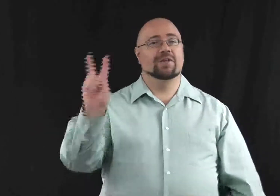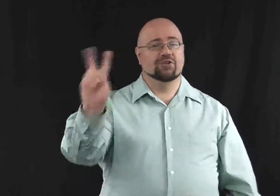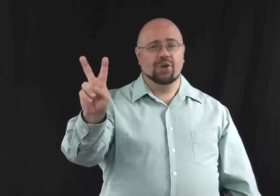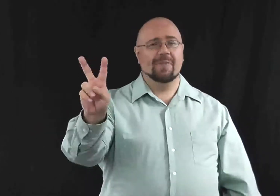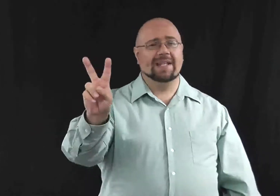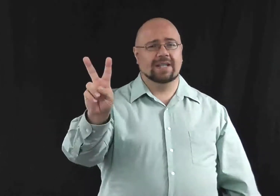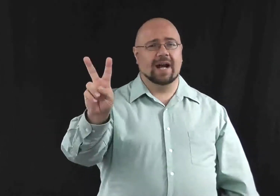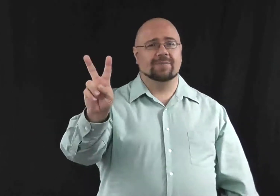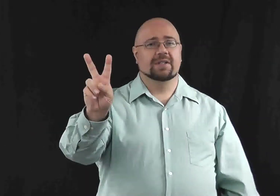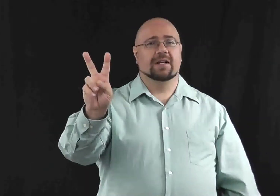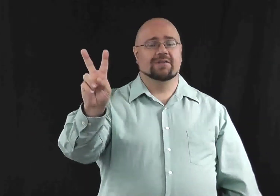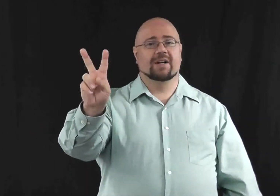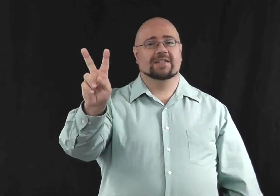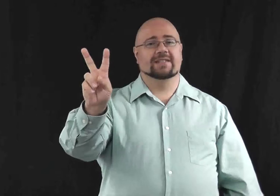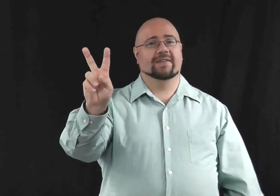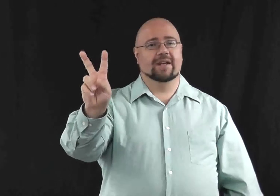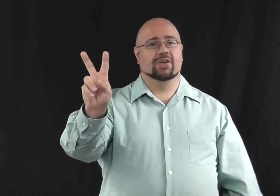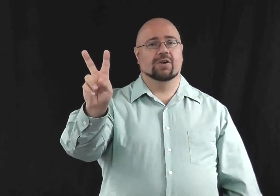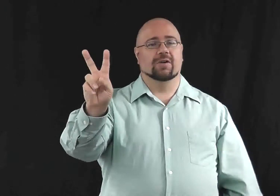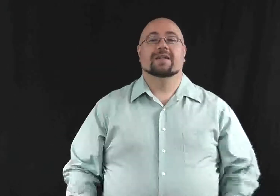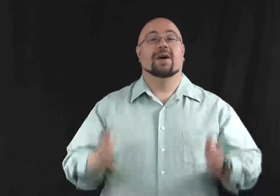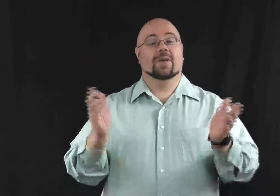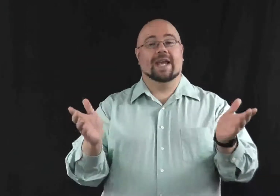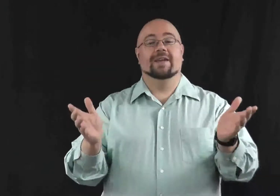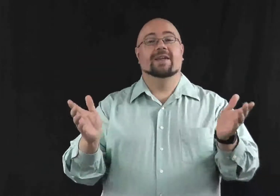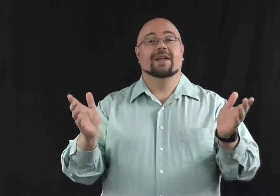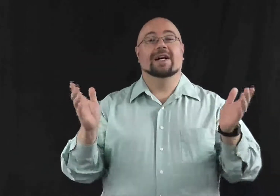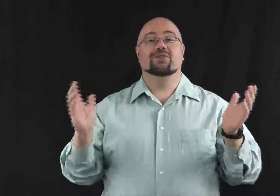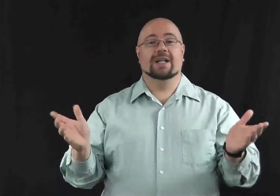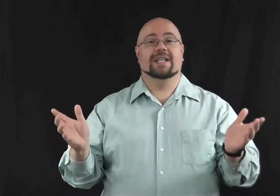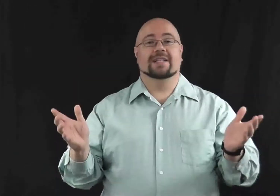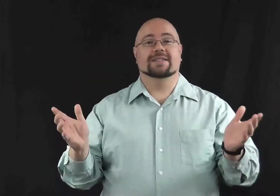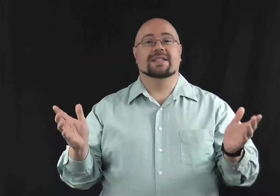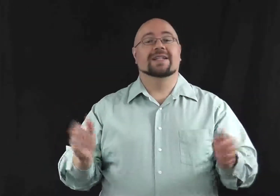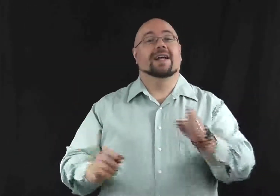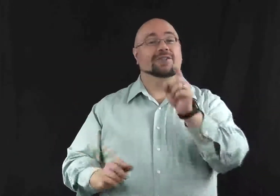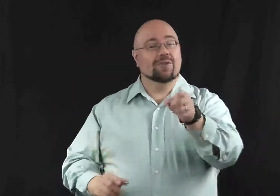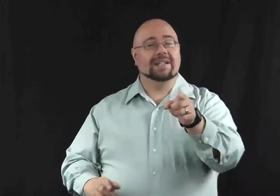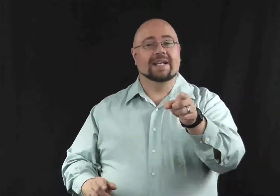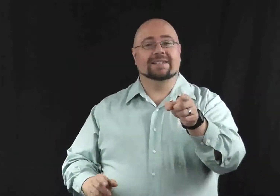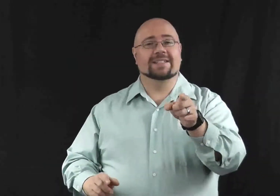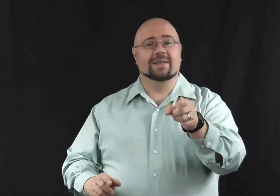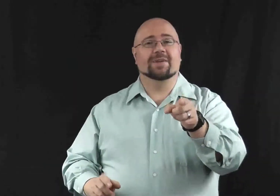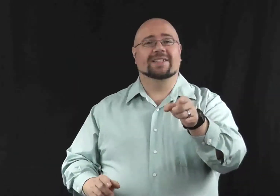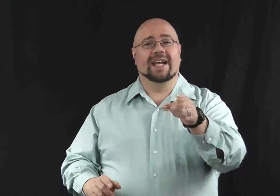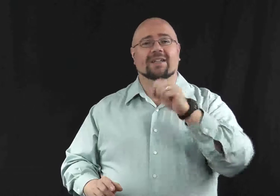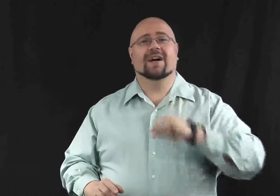the two main types of drug testing that occur. Ok, a drug test. A drug test is simply a technological